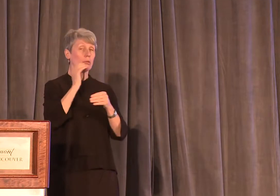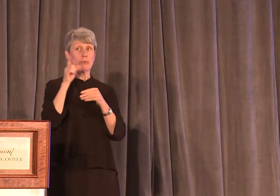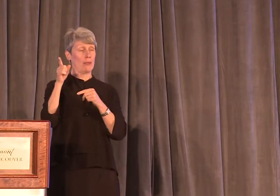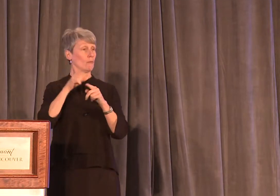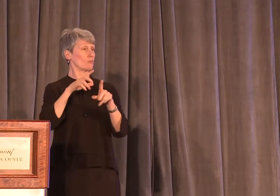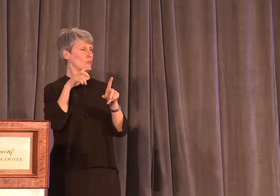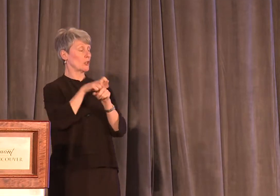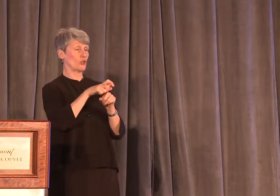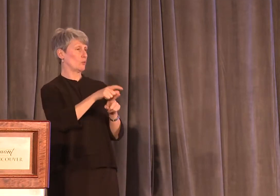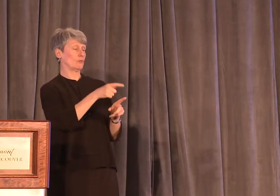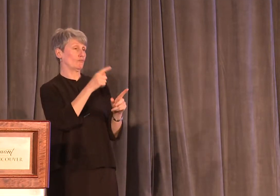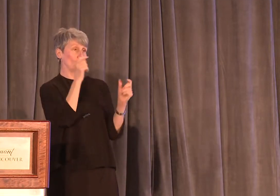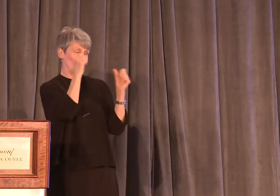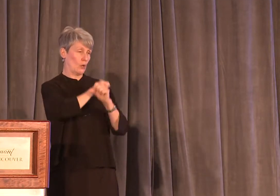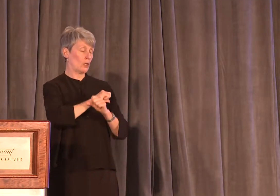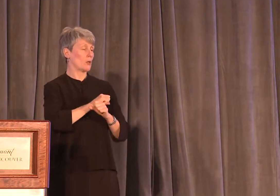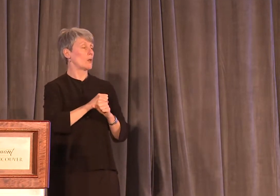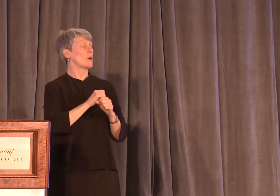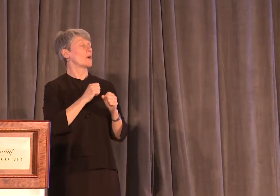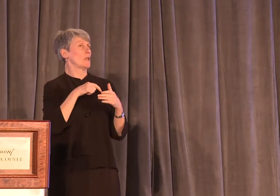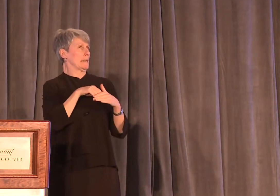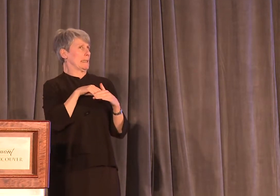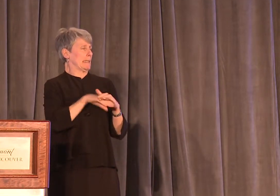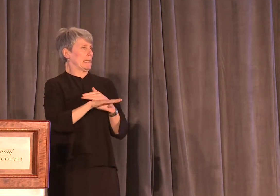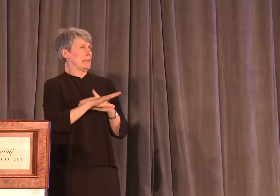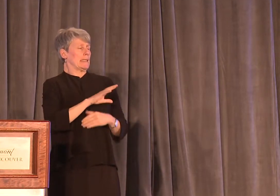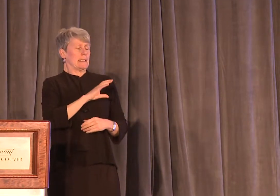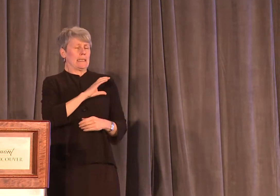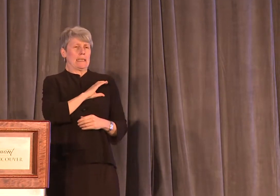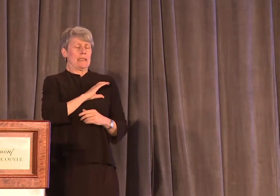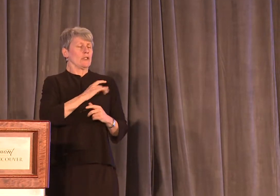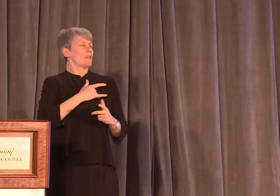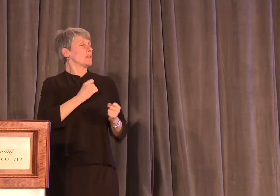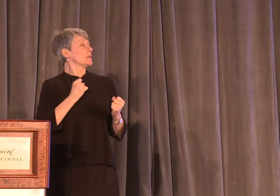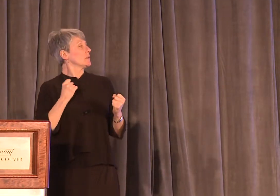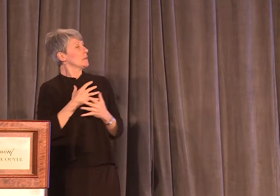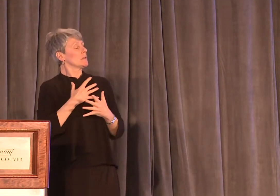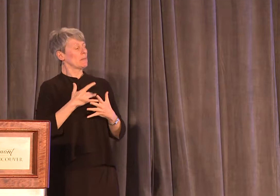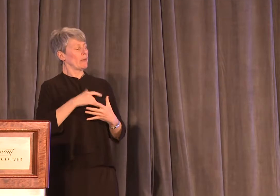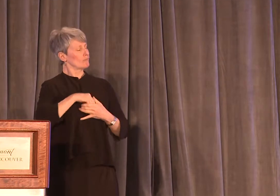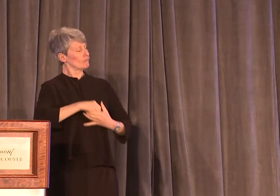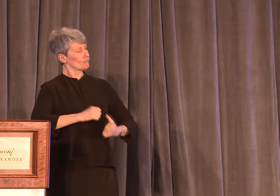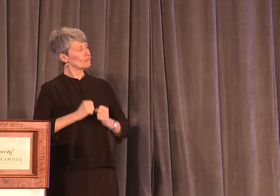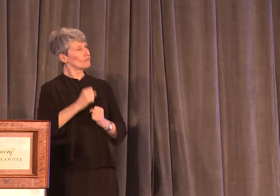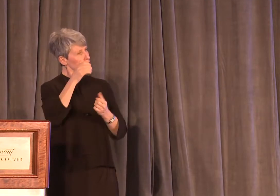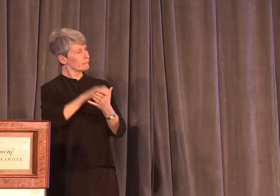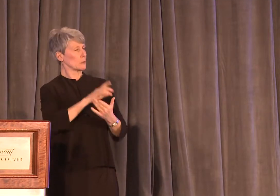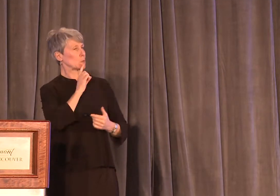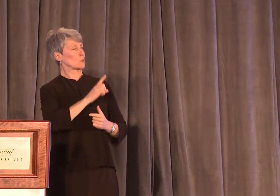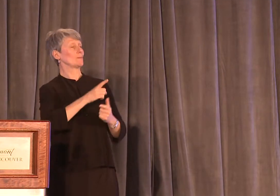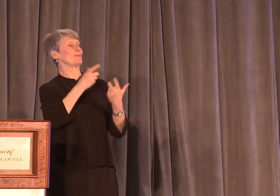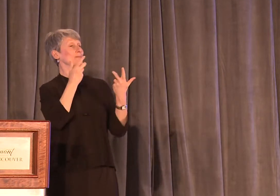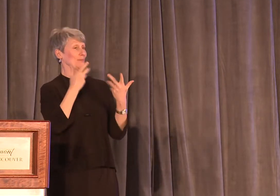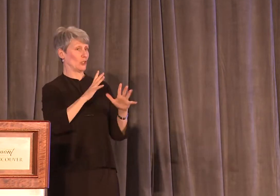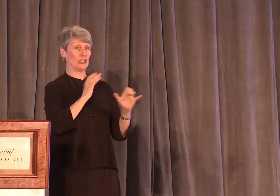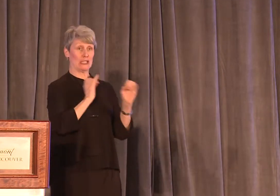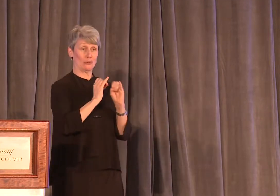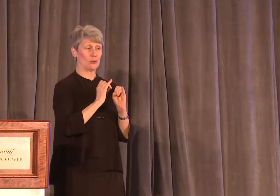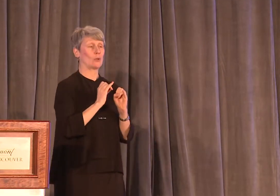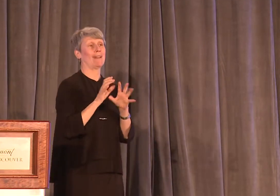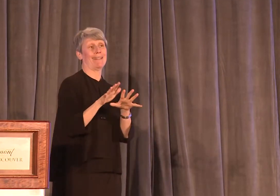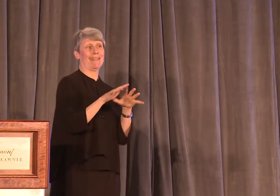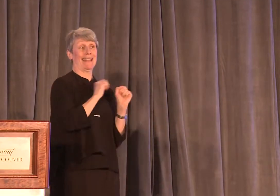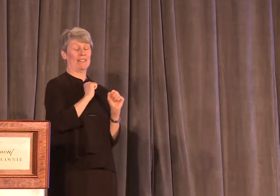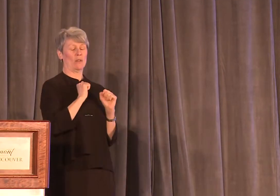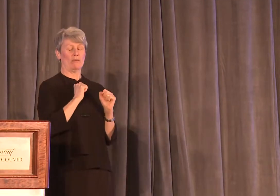because she had been so drunk, she felt scared but strong. She wanted justice. But when she emerged from that interview, she felt